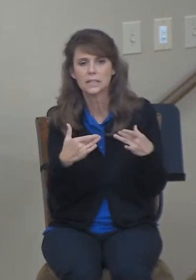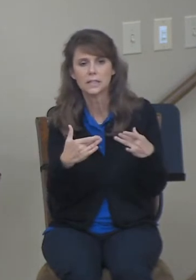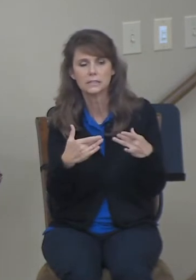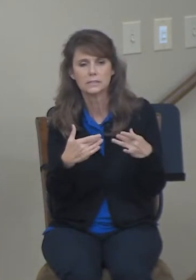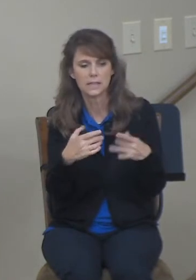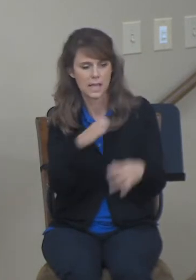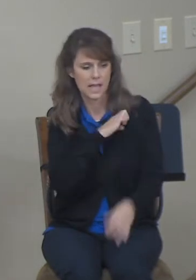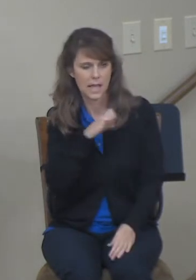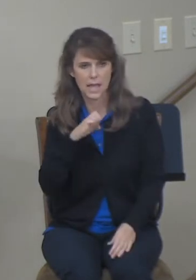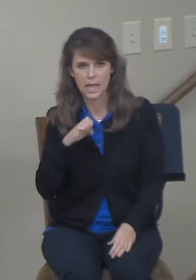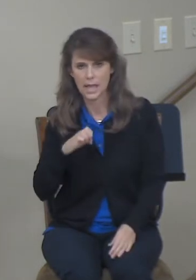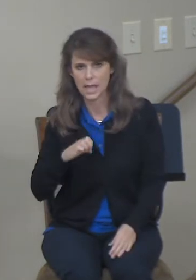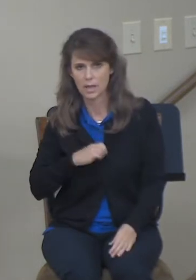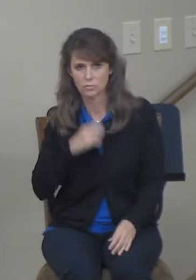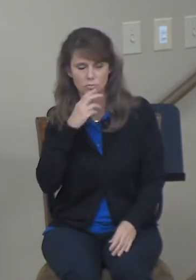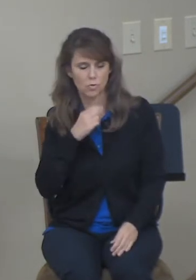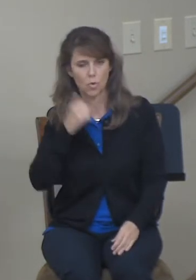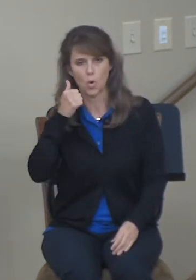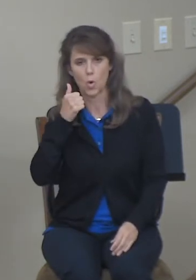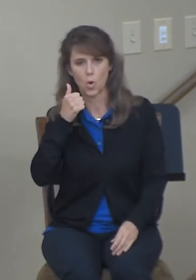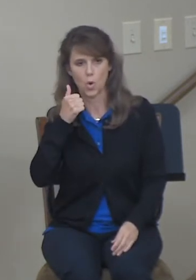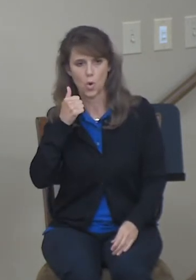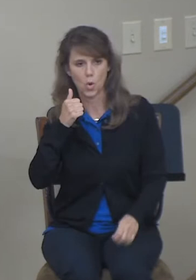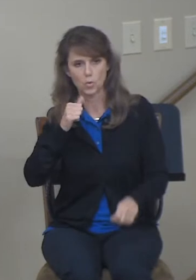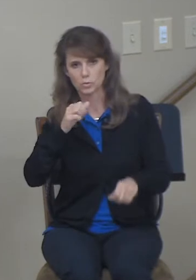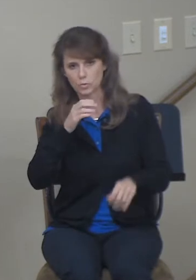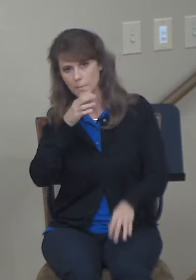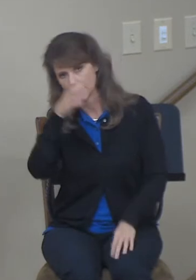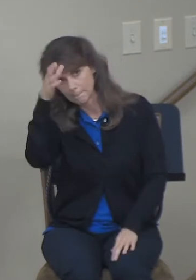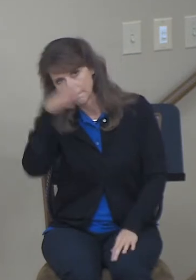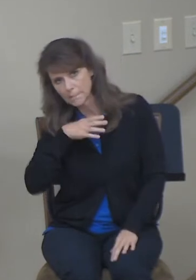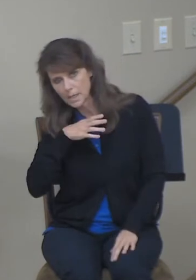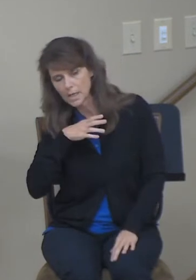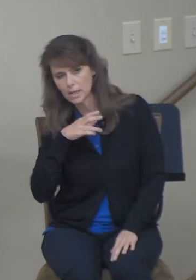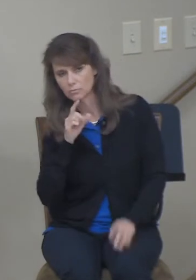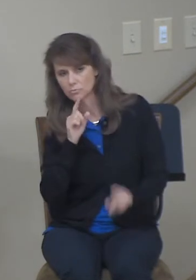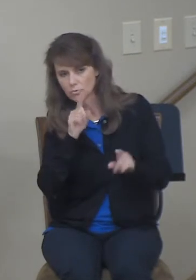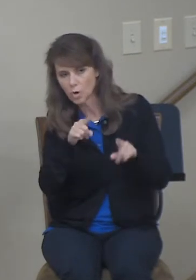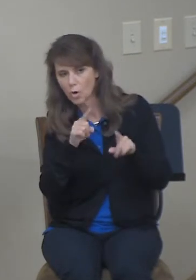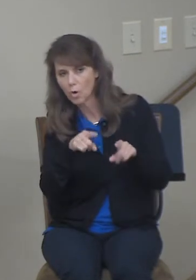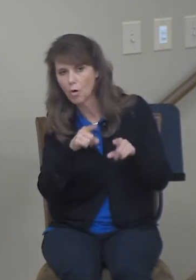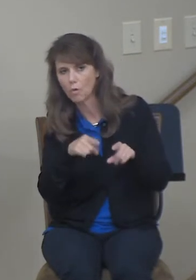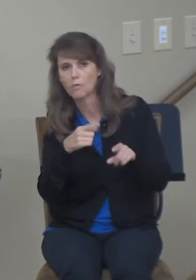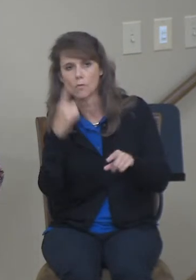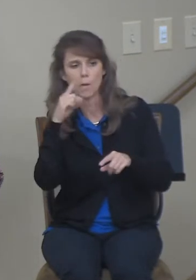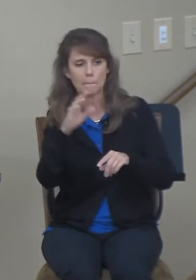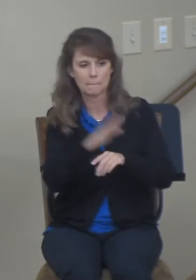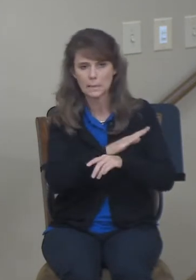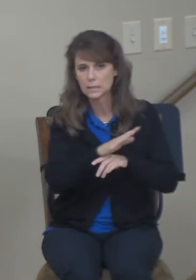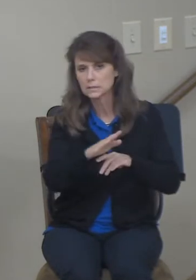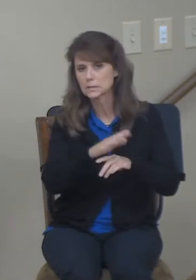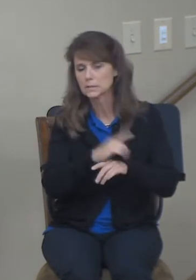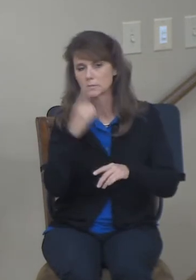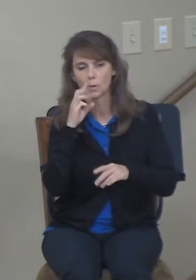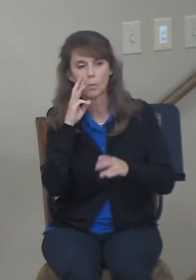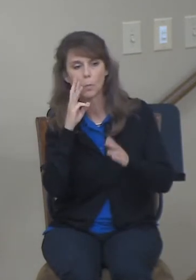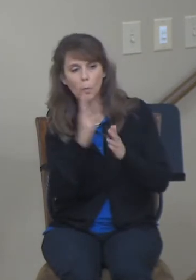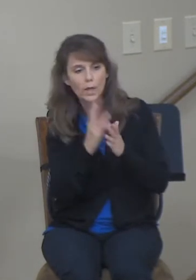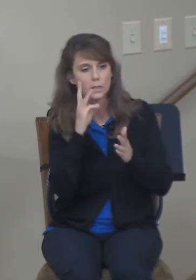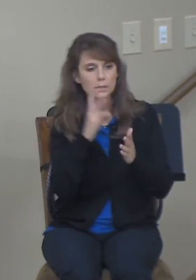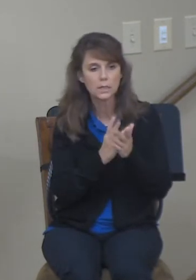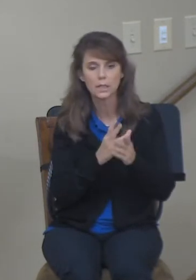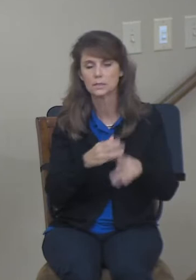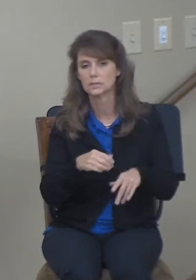the people who were going to conduct business, that's where you would go to get something authenticated. That's where you would get witnesses. That's where